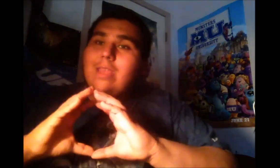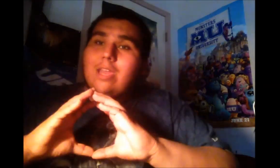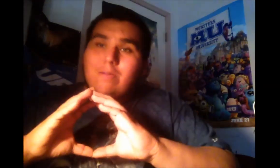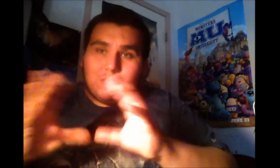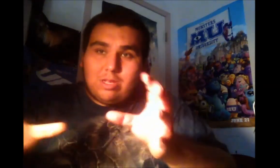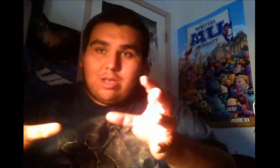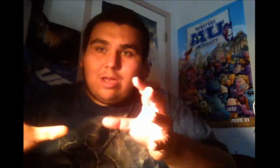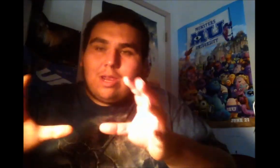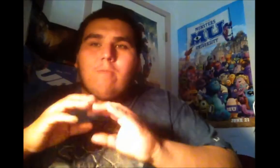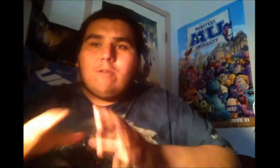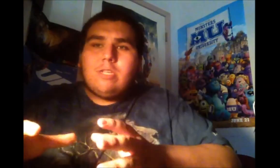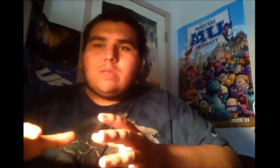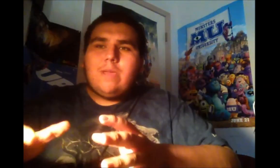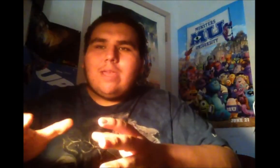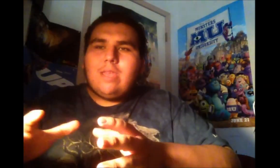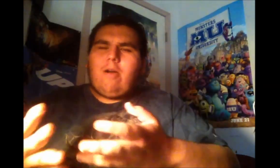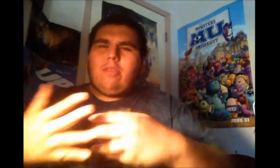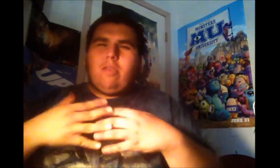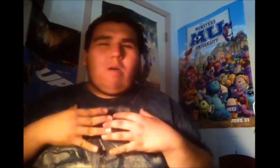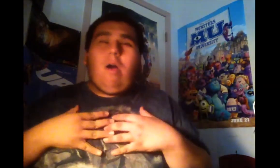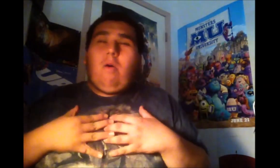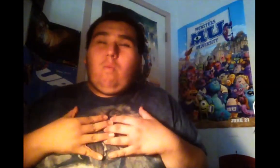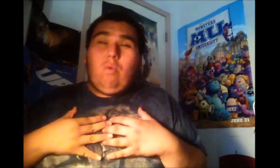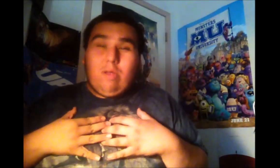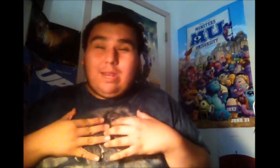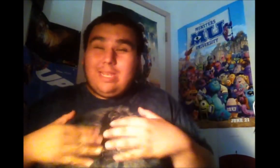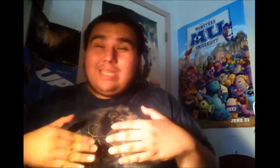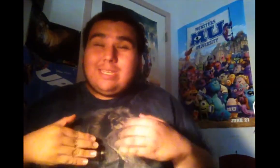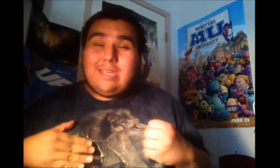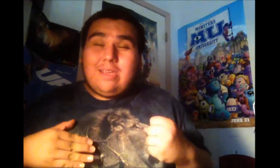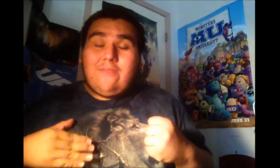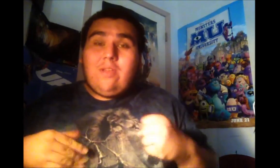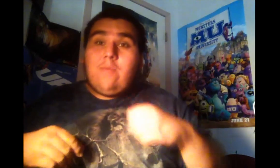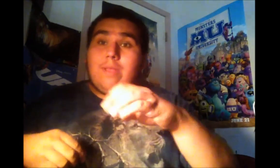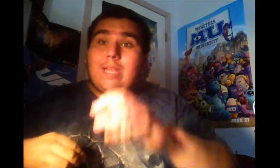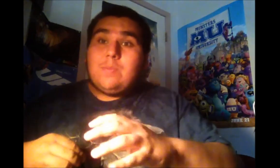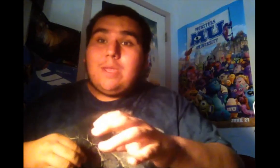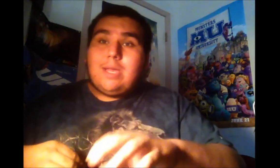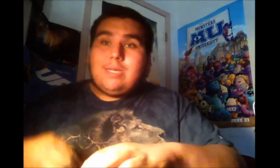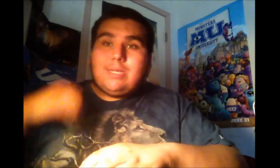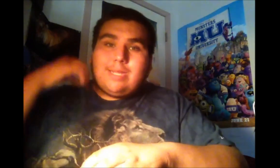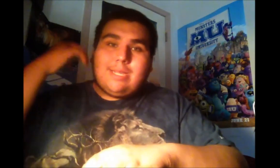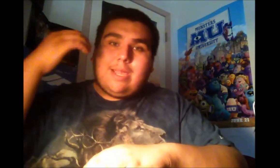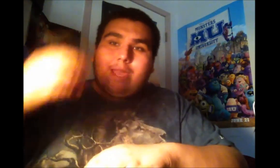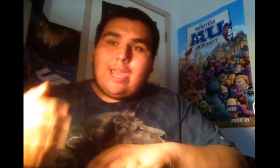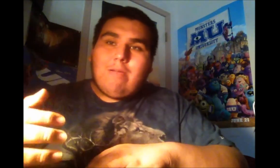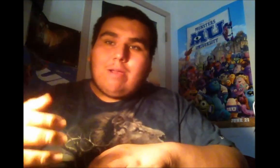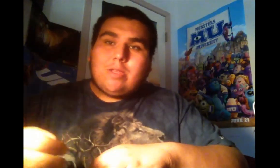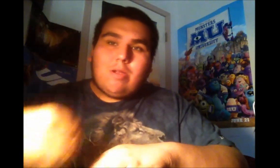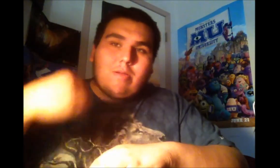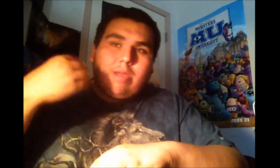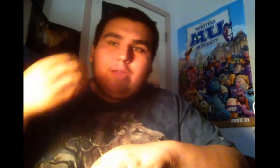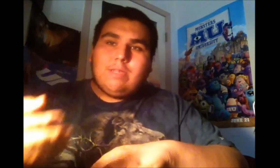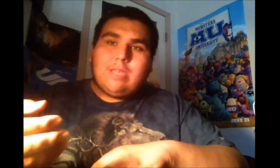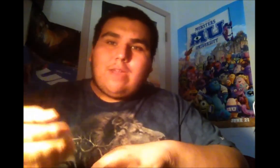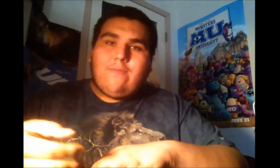think it was good. Will Smith, although all wooden and stiff, but that's because that's the character he was given,